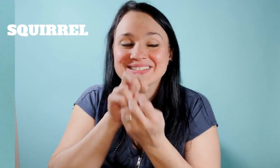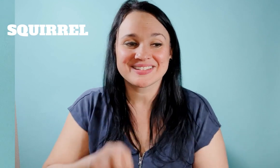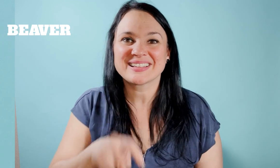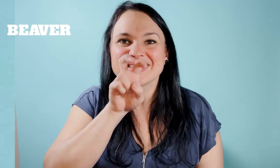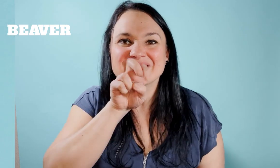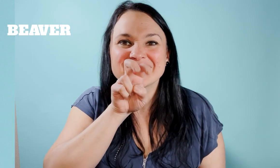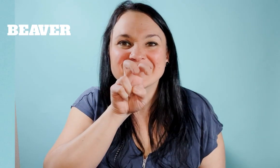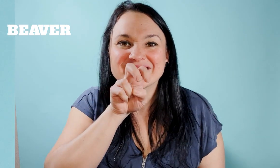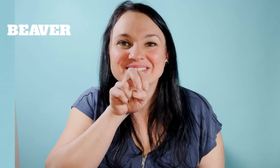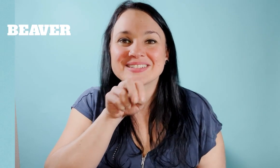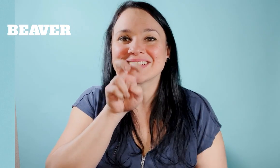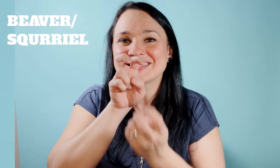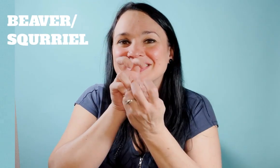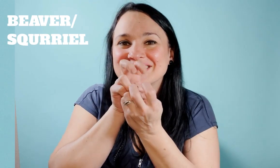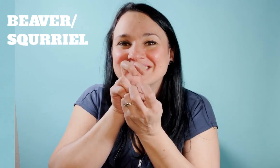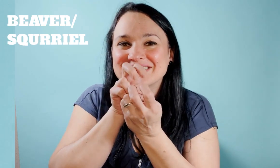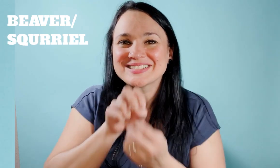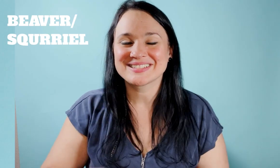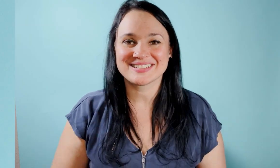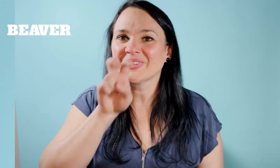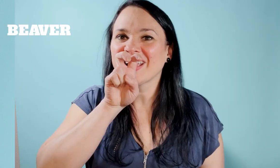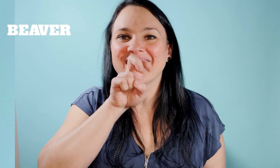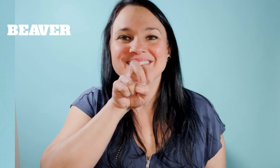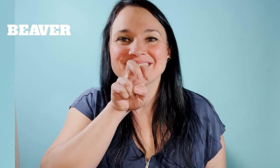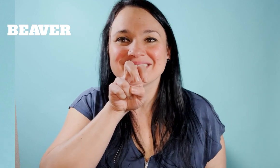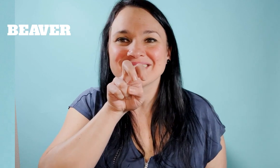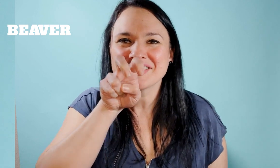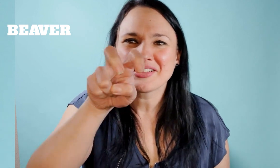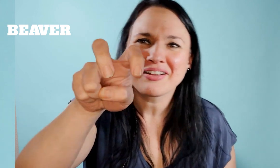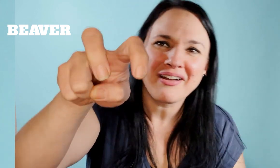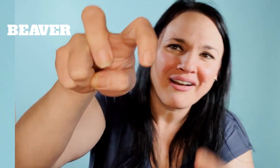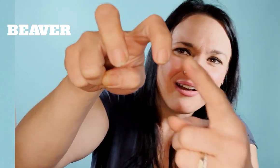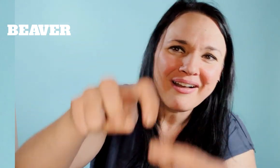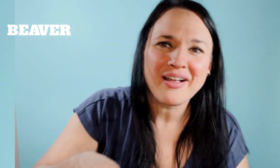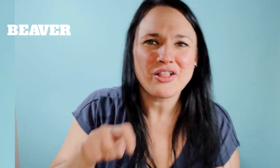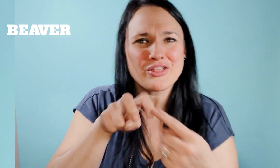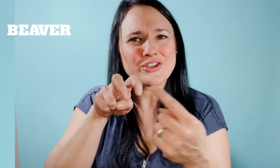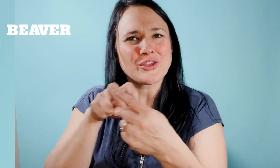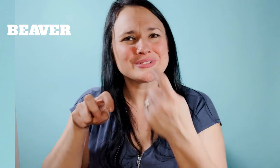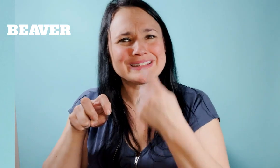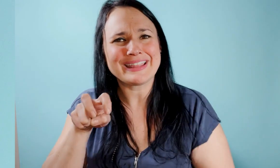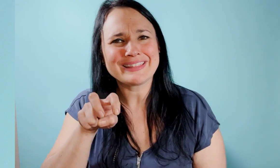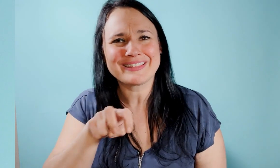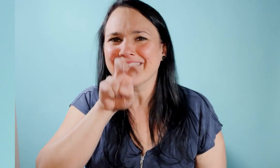beaver squirrel and so beaver now look check out those teeth